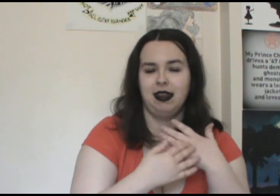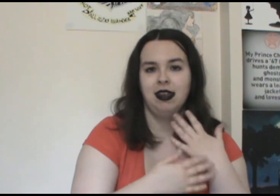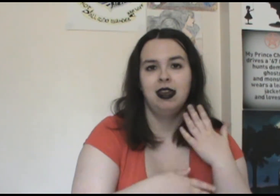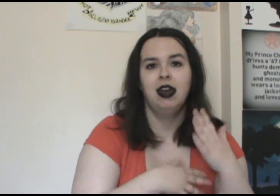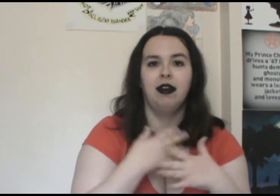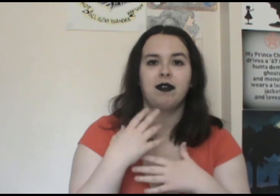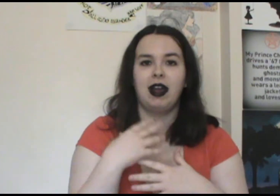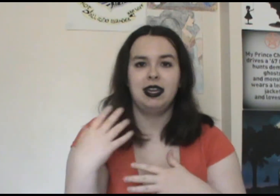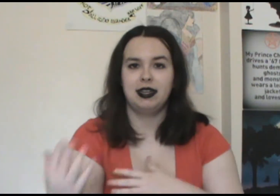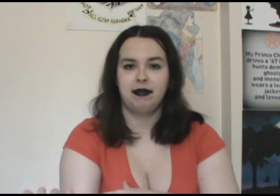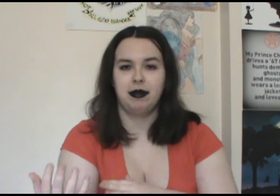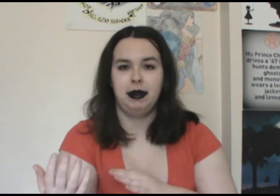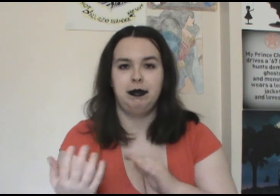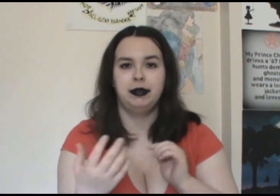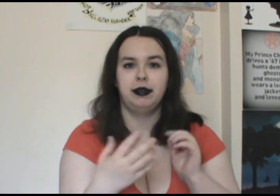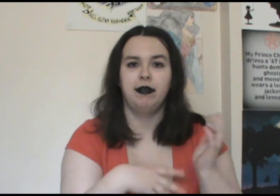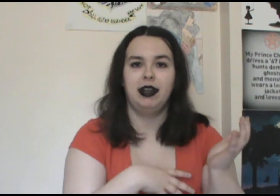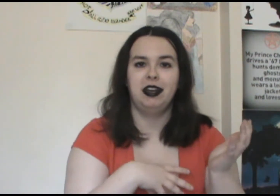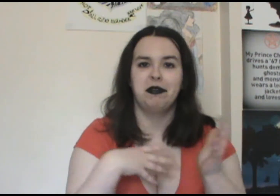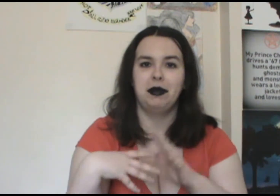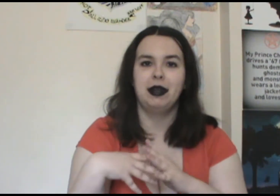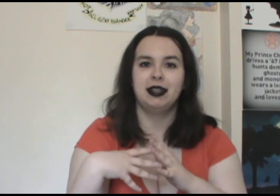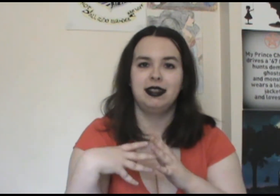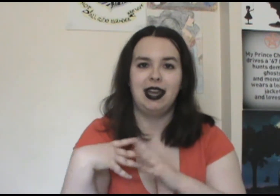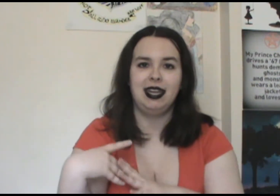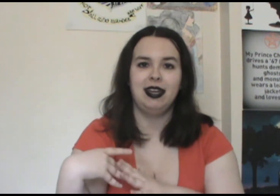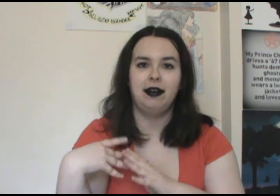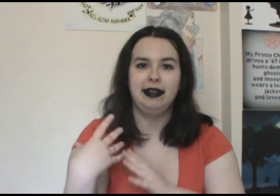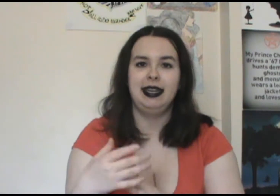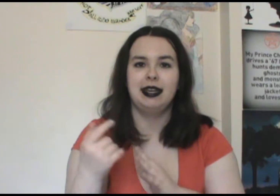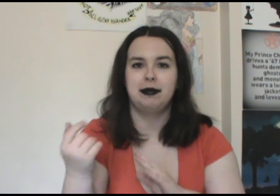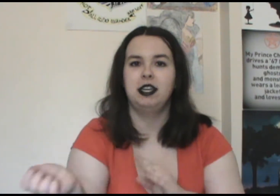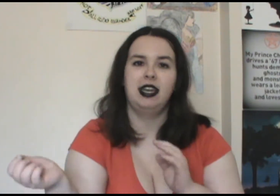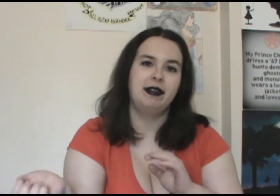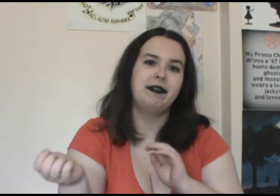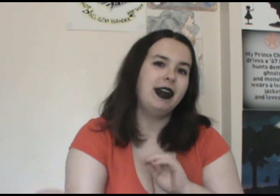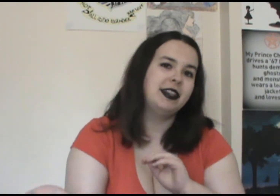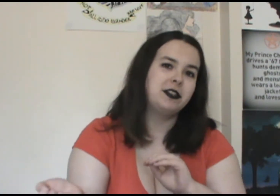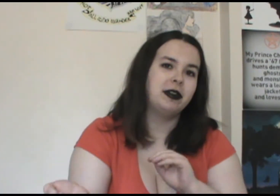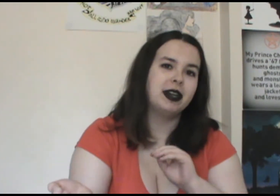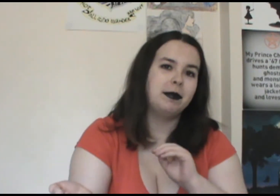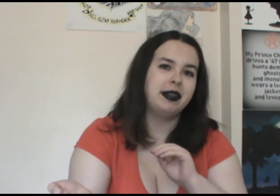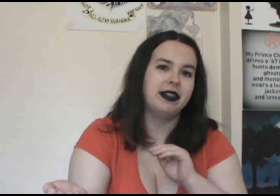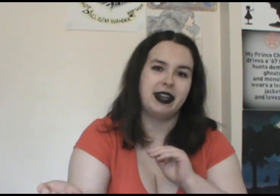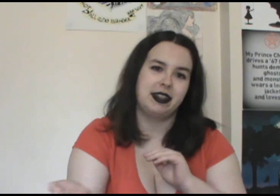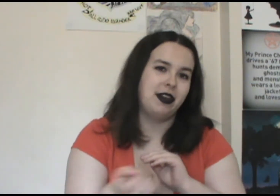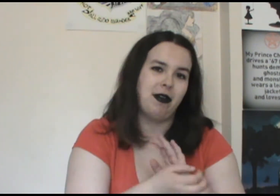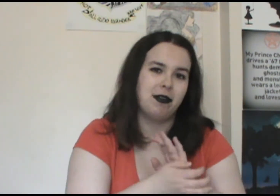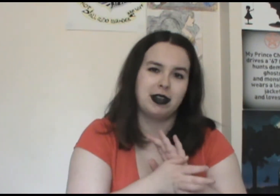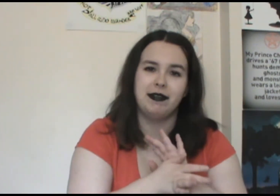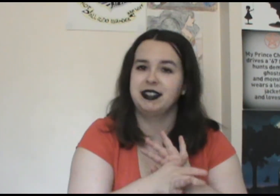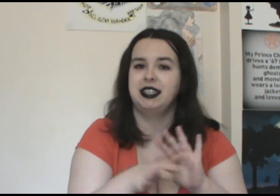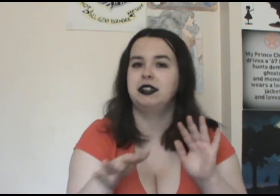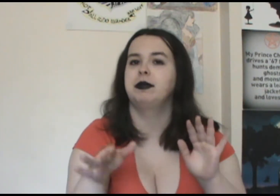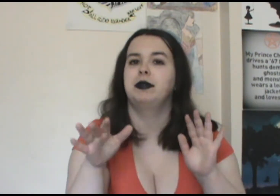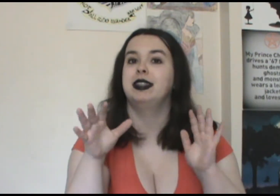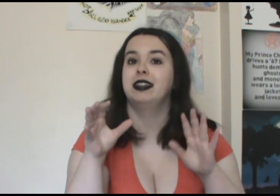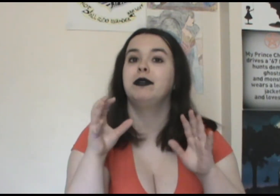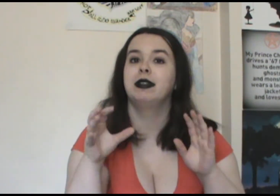a variety of different people sort of interviewing Lenny all leading up to David finally showing up. And like their whole conversation between the two of